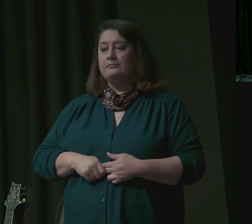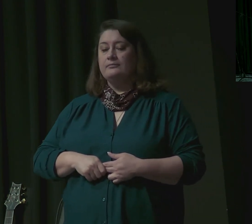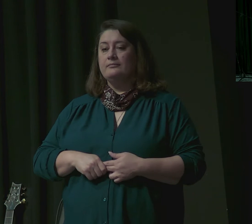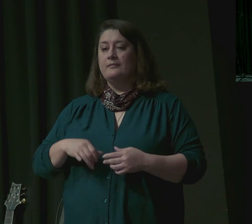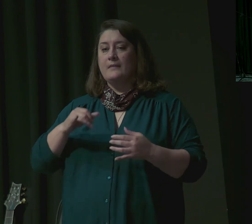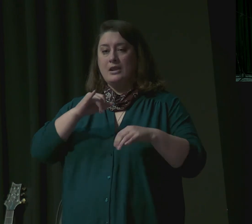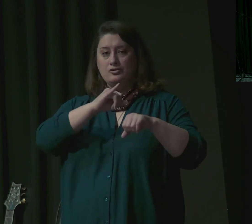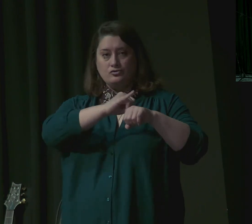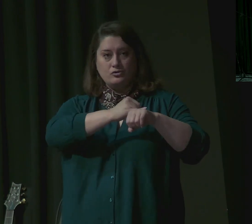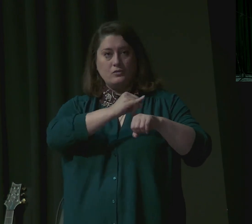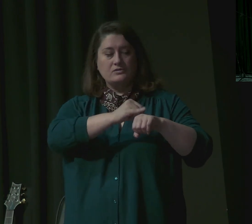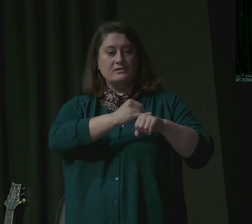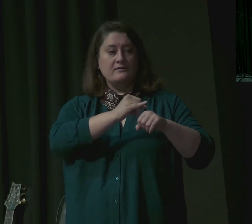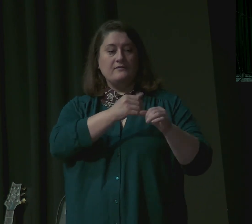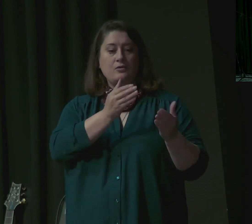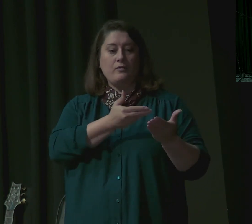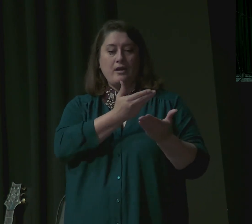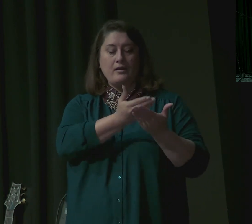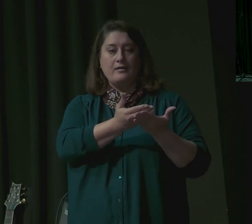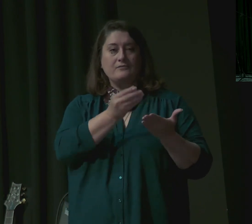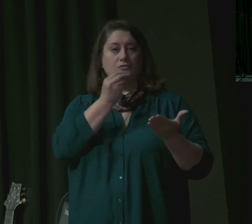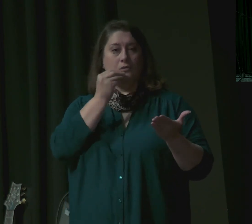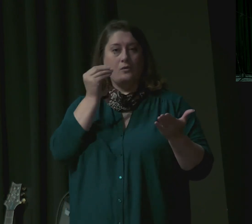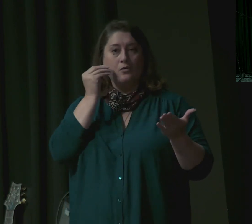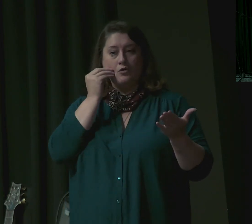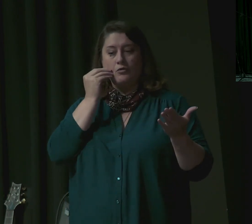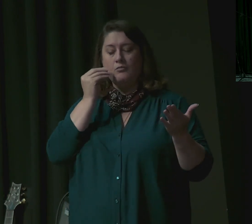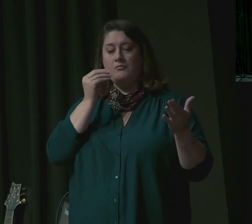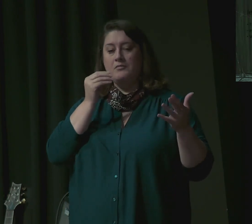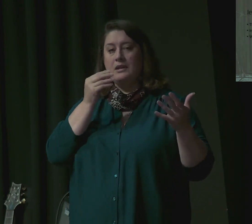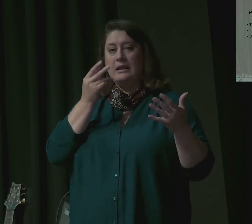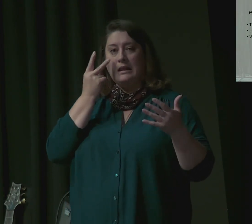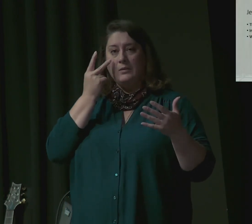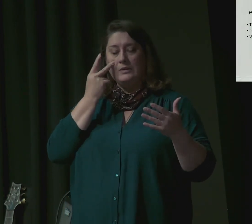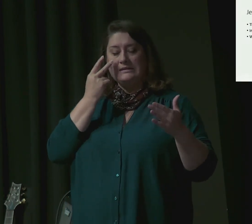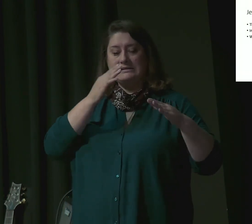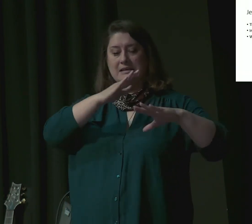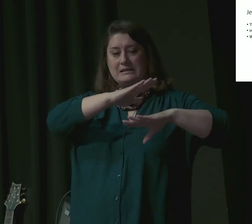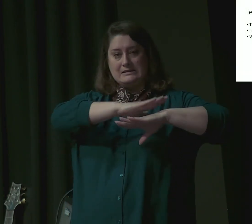companionship around the table. Verses 26 to 34.